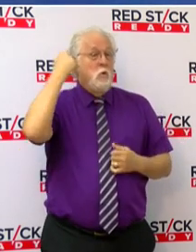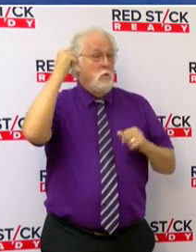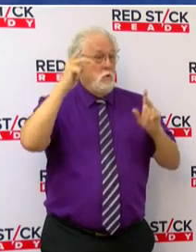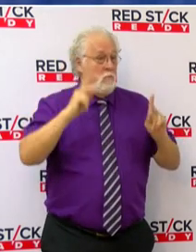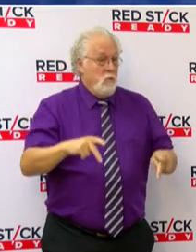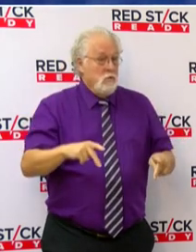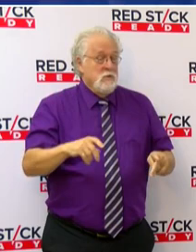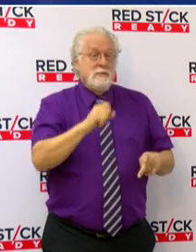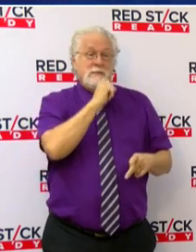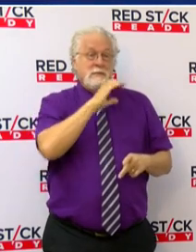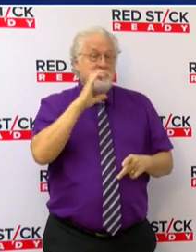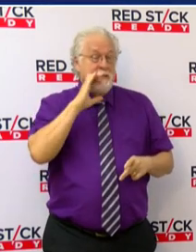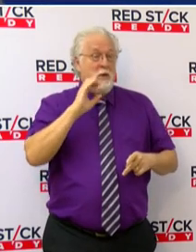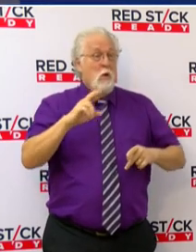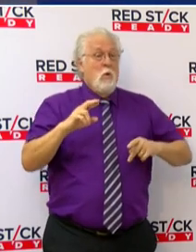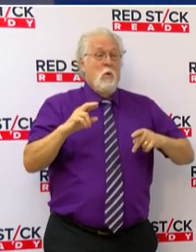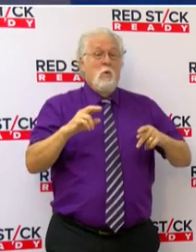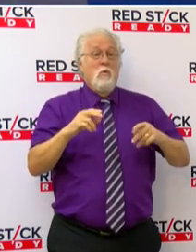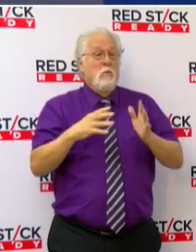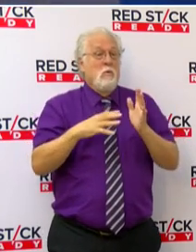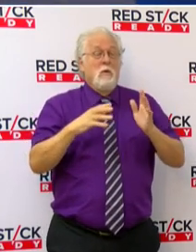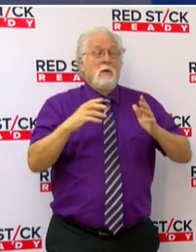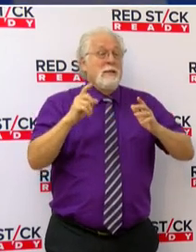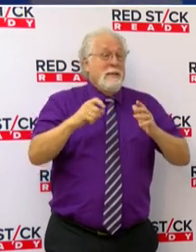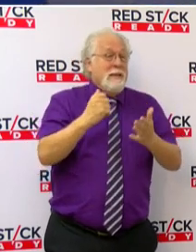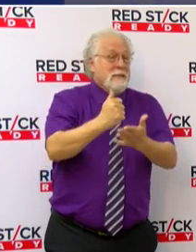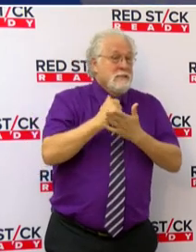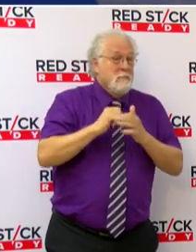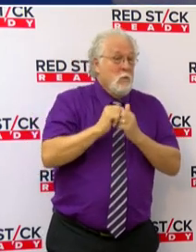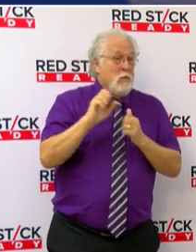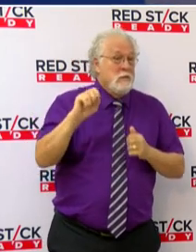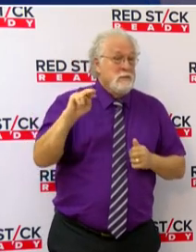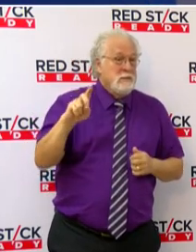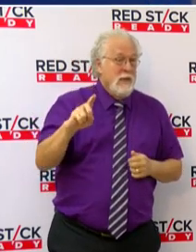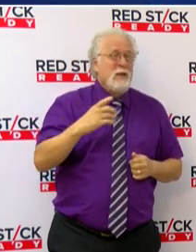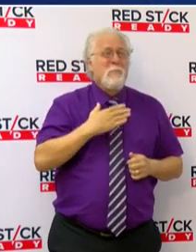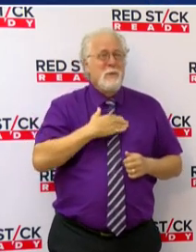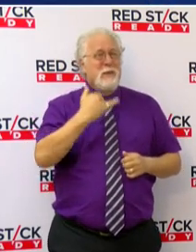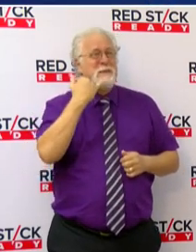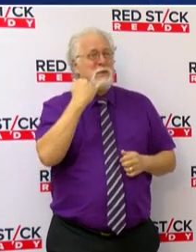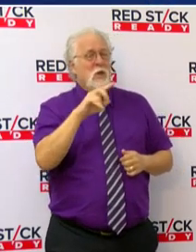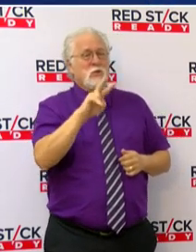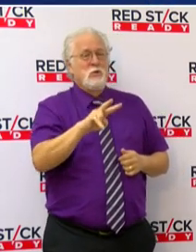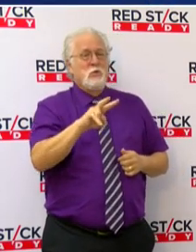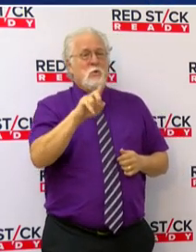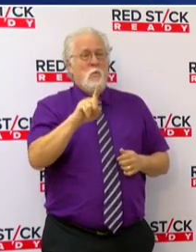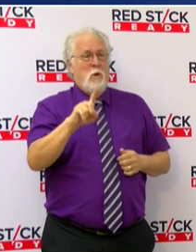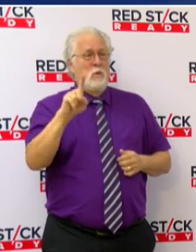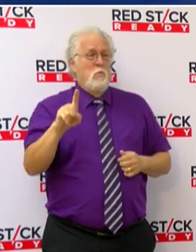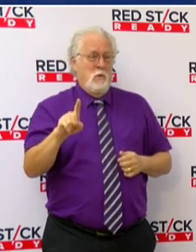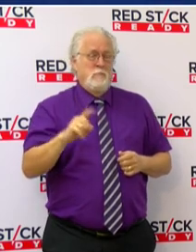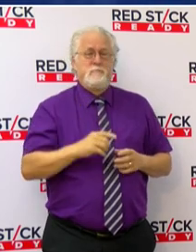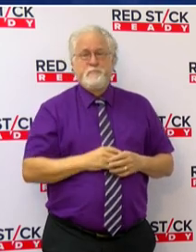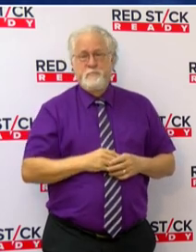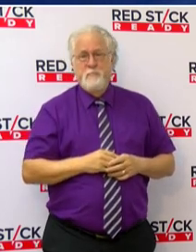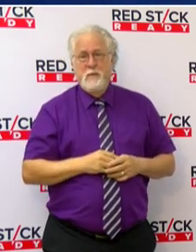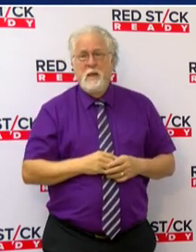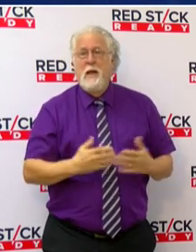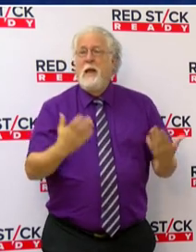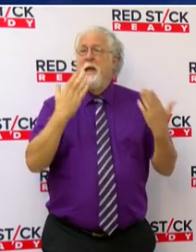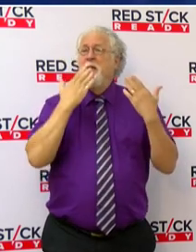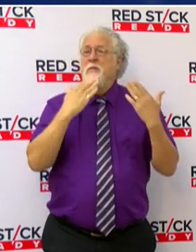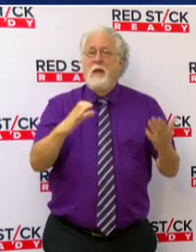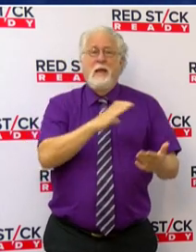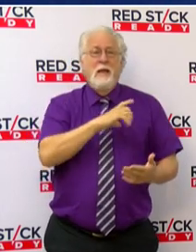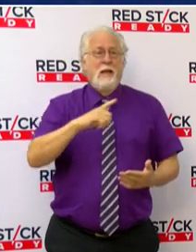or a vulnerable individual and you need assistance with sandbags, please call 211. I want to thank